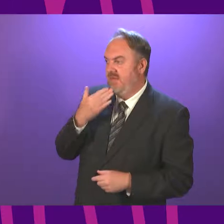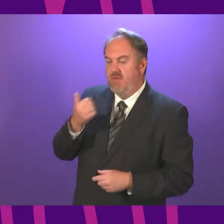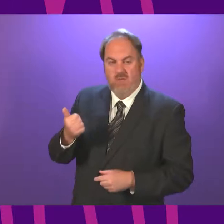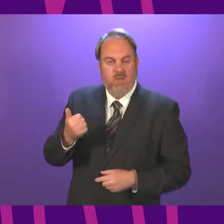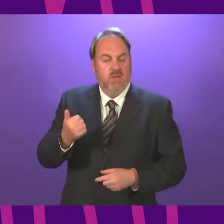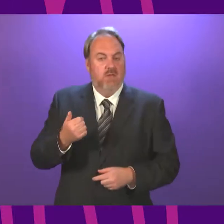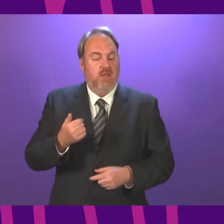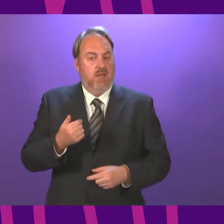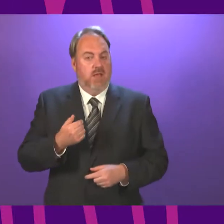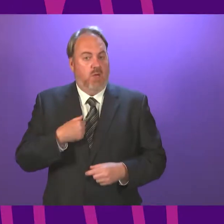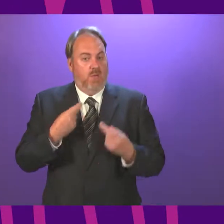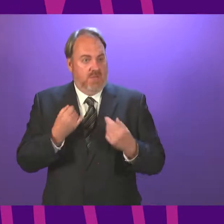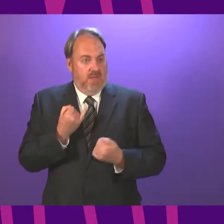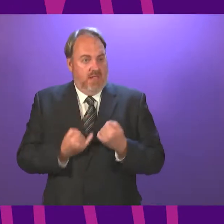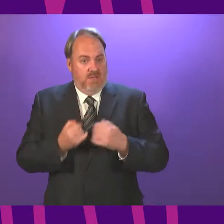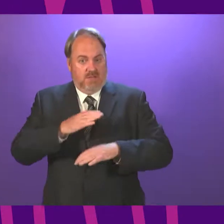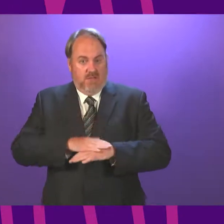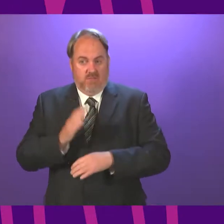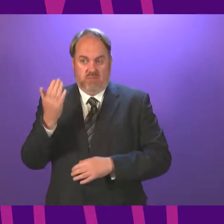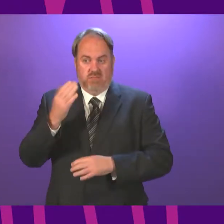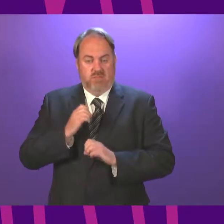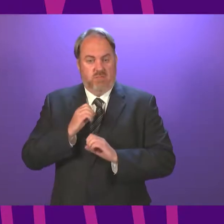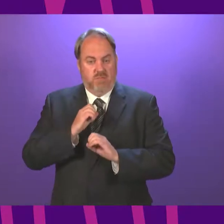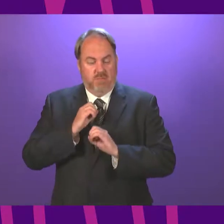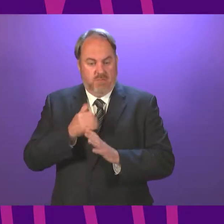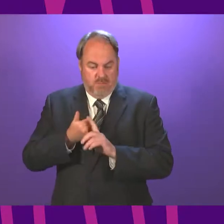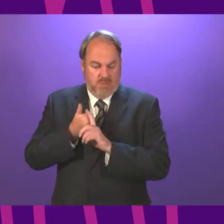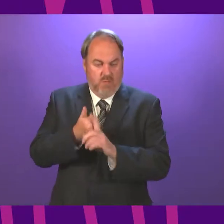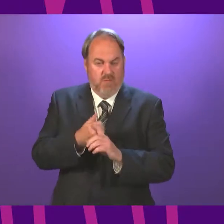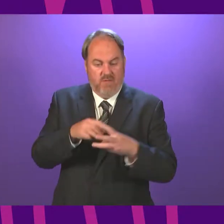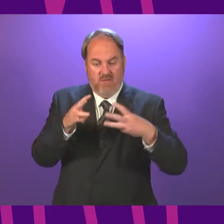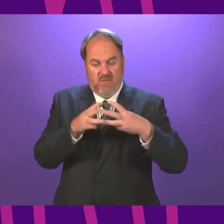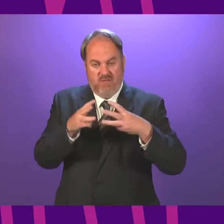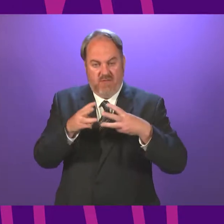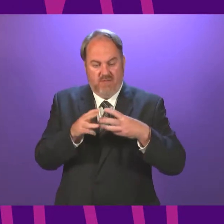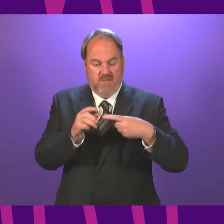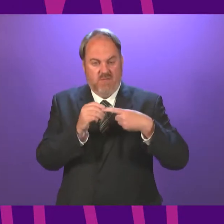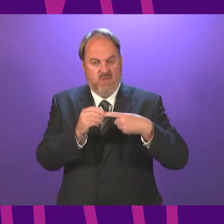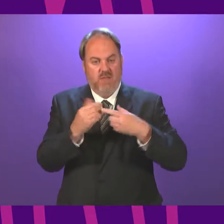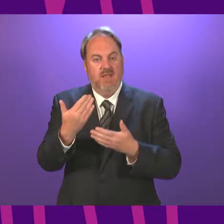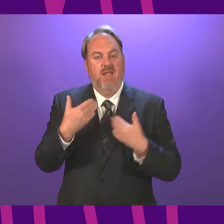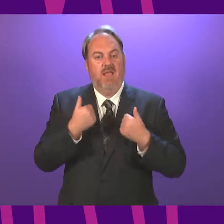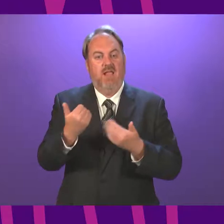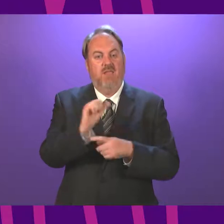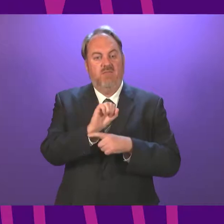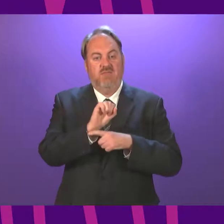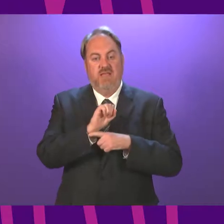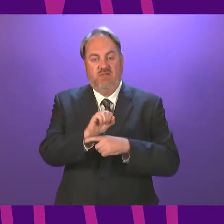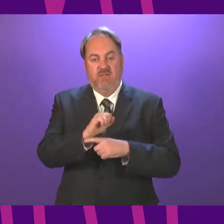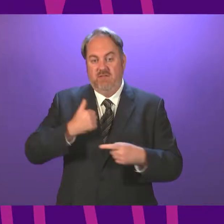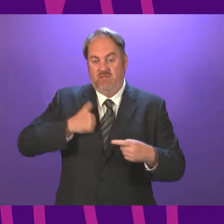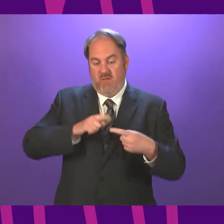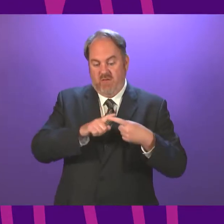I rise, hopefully for the last time, to move three SSI's. The first being the Health Protection Coronavirus Restriction Requirements